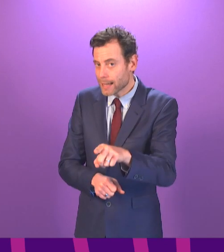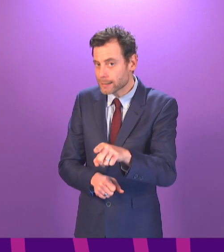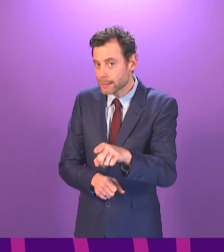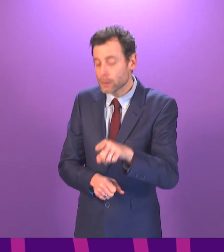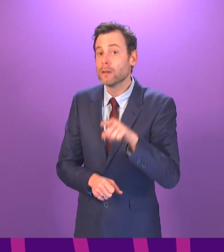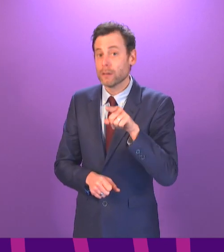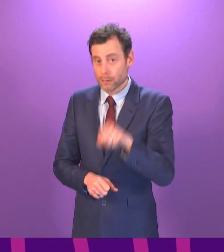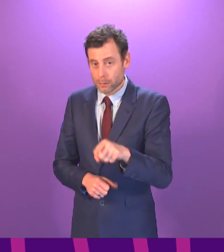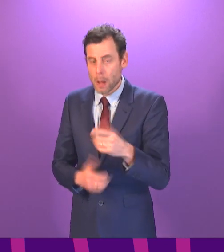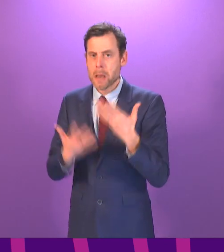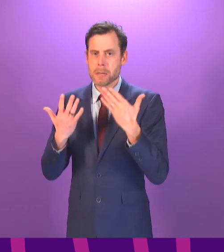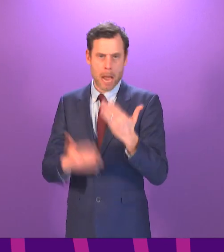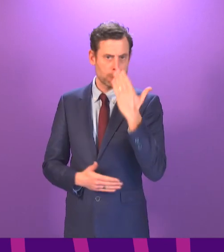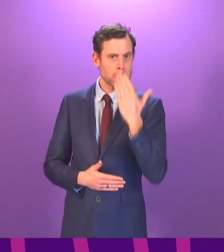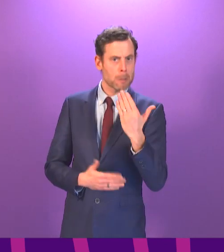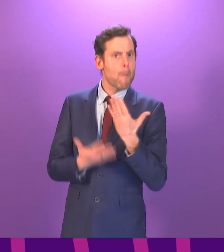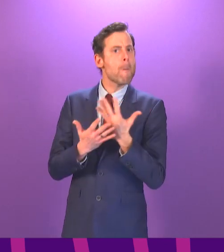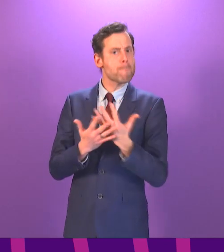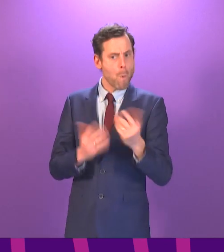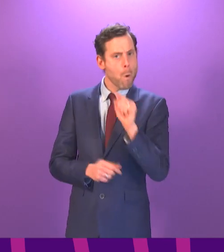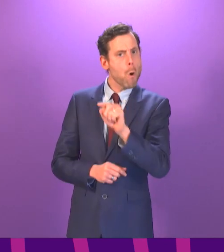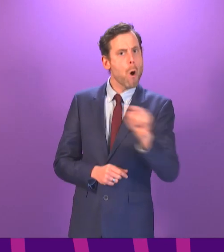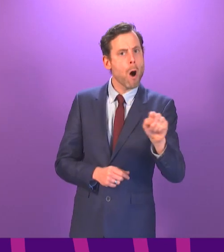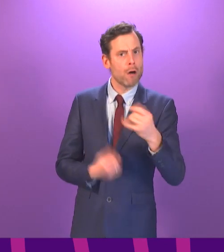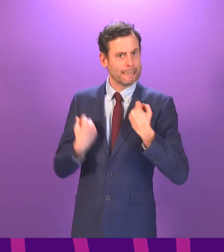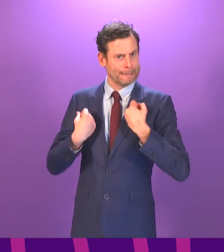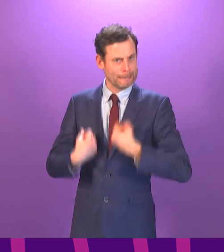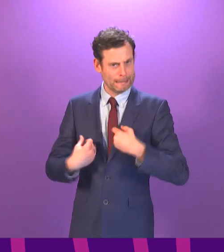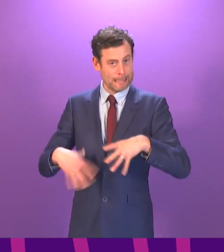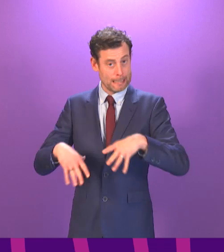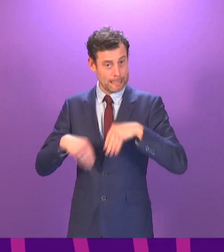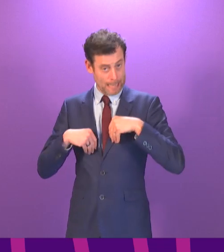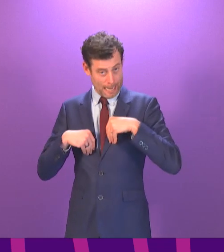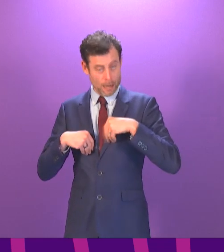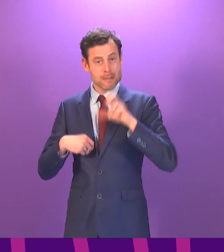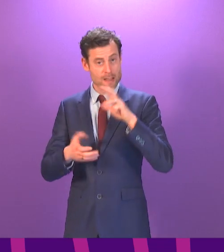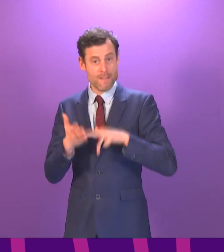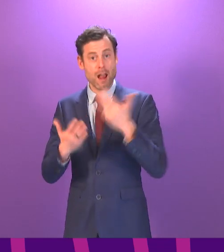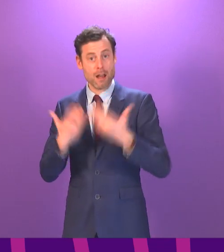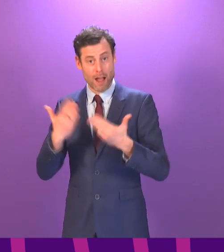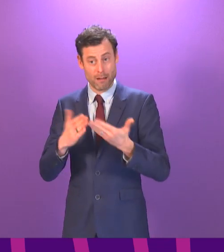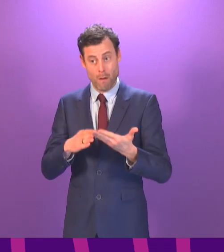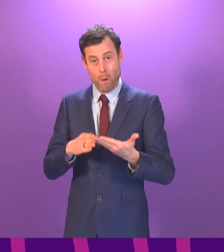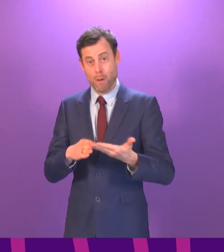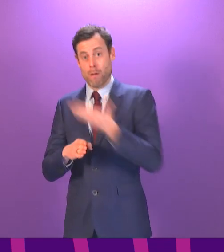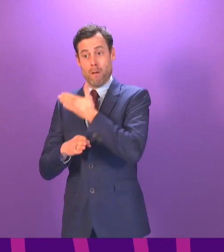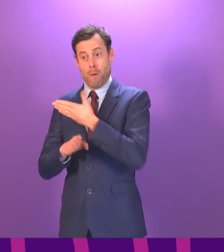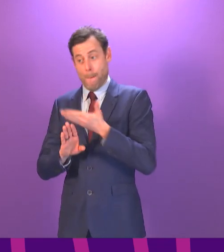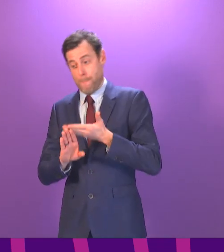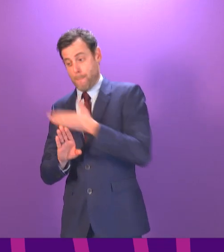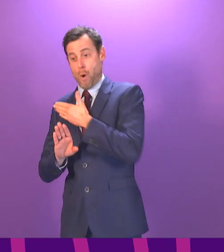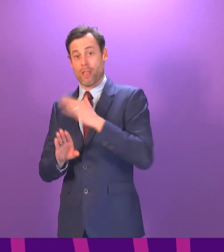stays in ICU is now increasing, and therefore from today we will be publishing data on this additional measure.